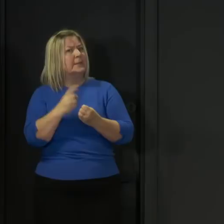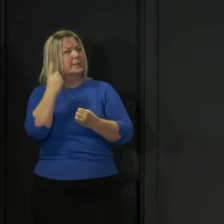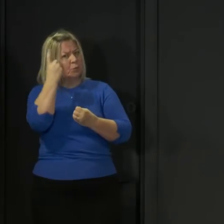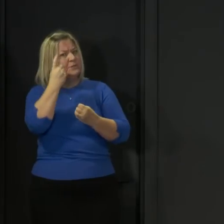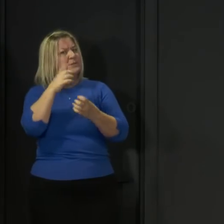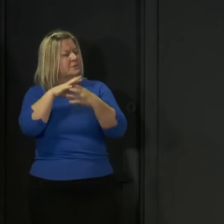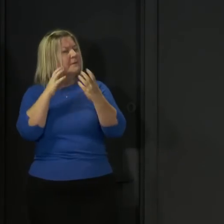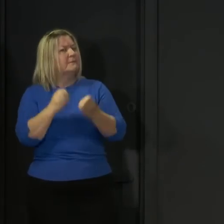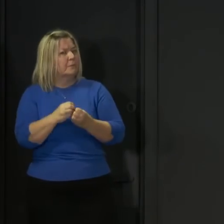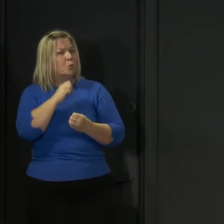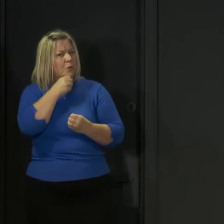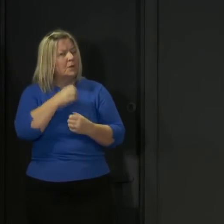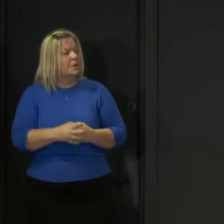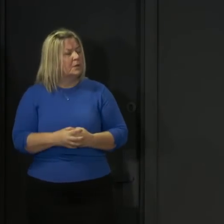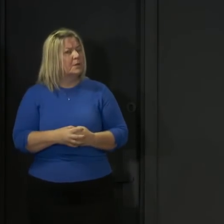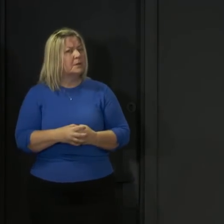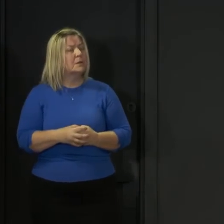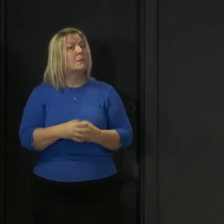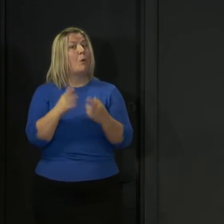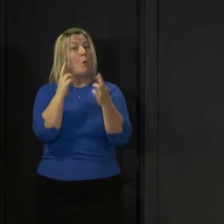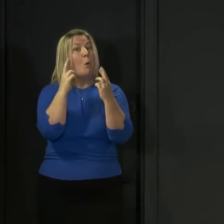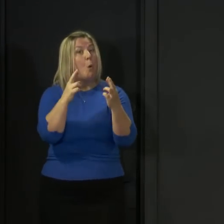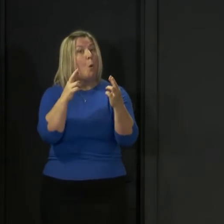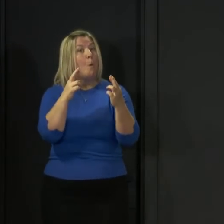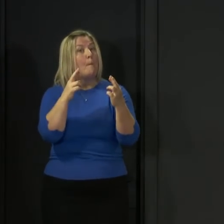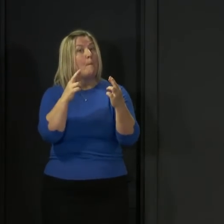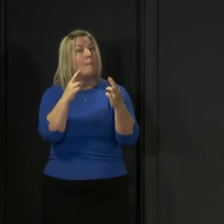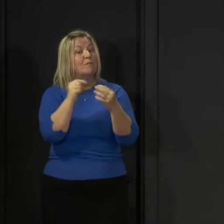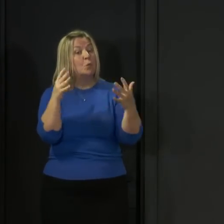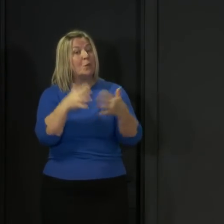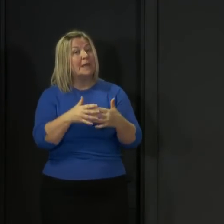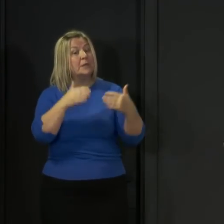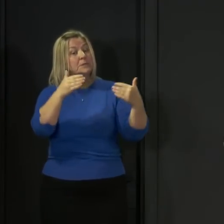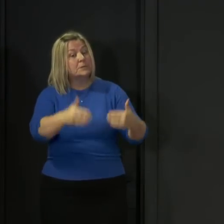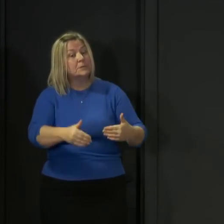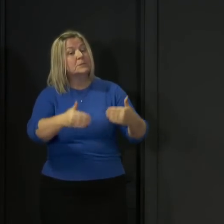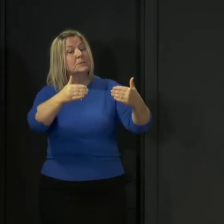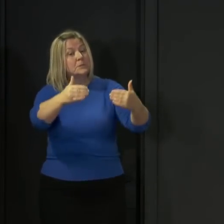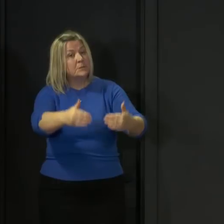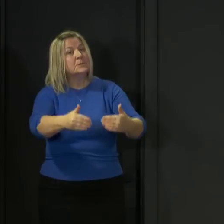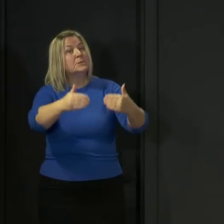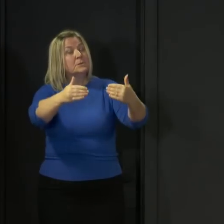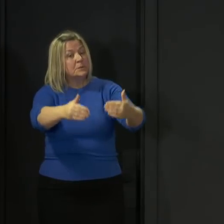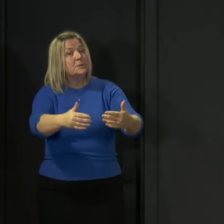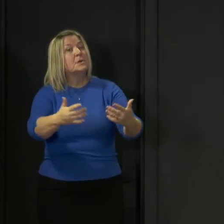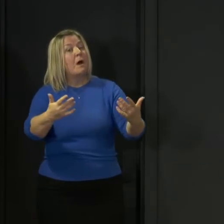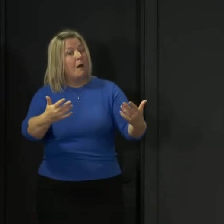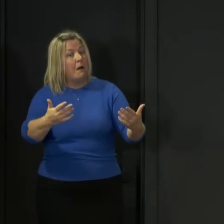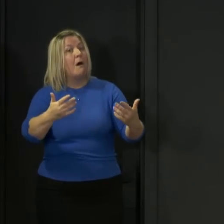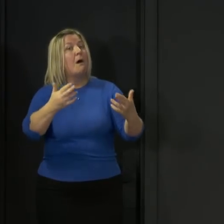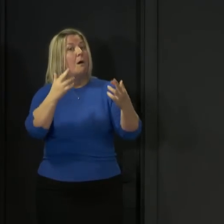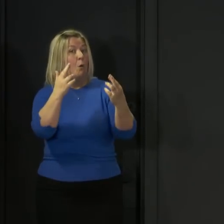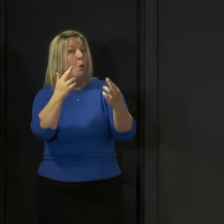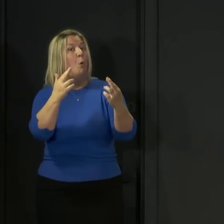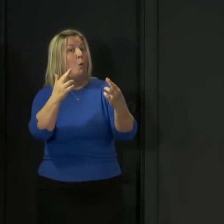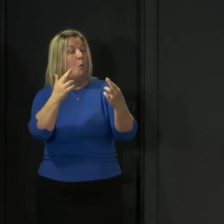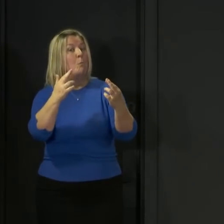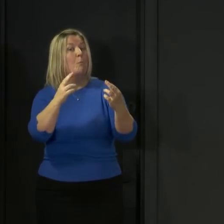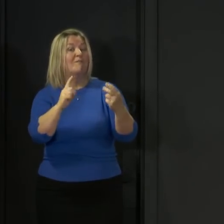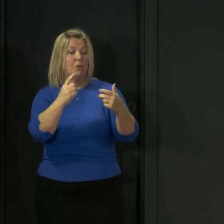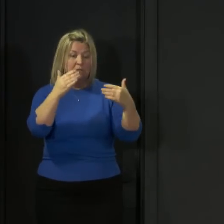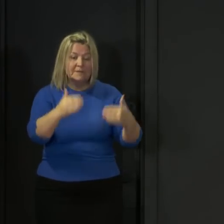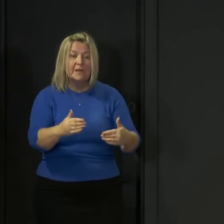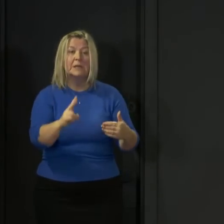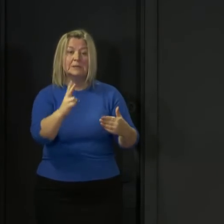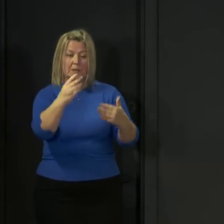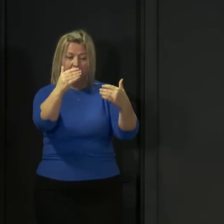over the next few weeks is that we begin a journey and take a journey phase by phase for the whole country, where we start